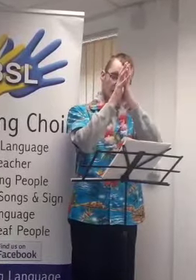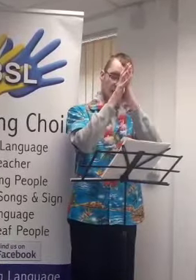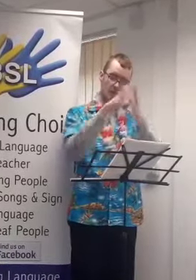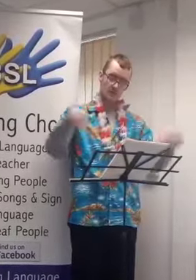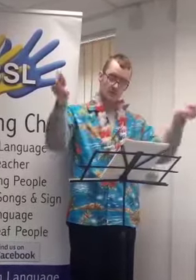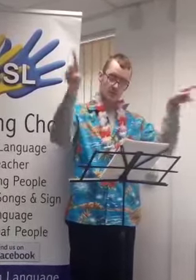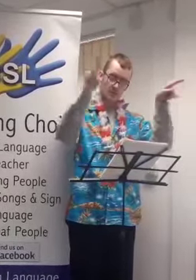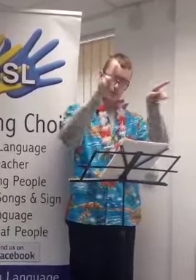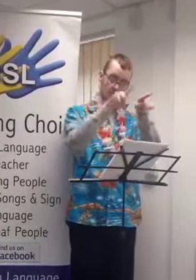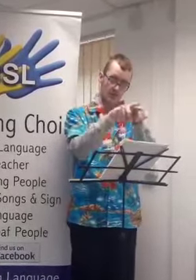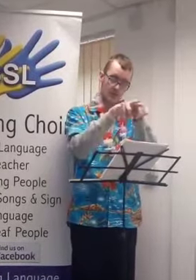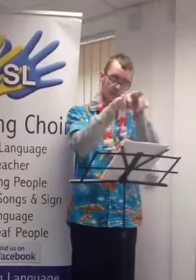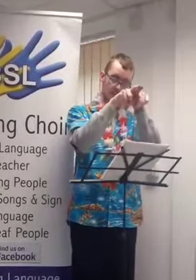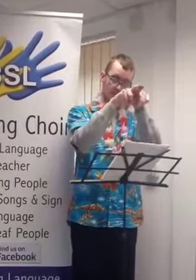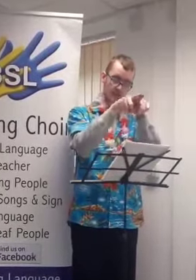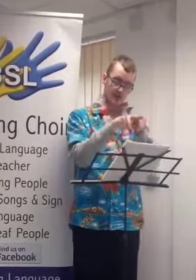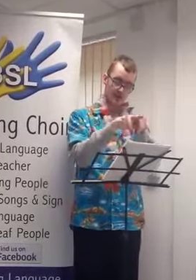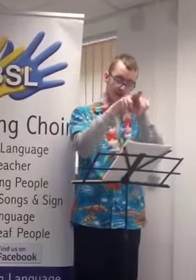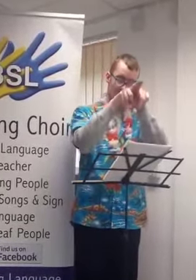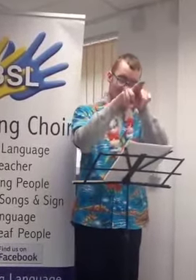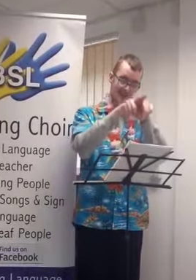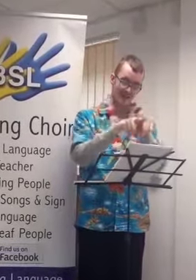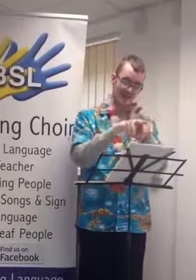Come on, everyone.